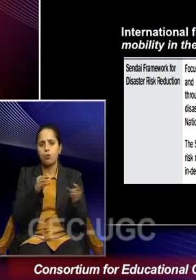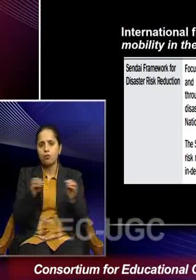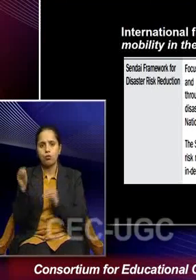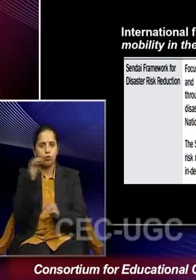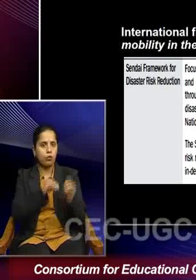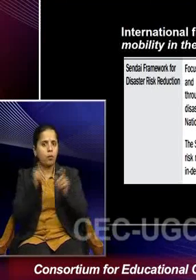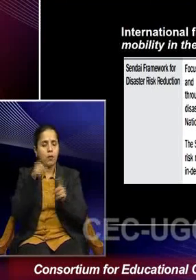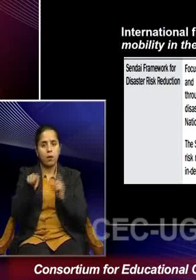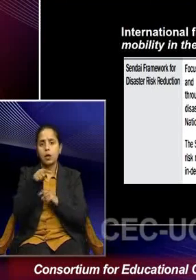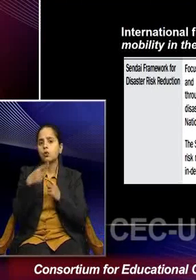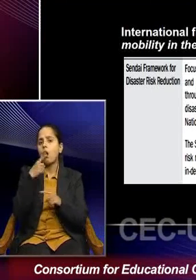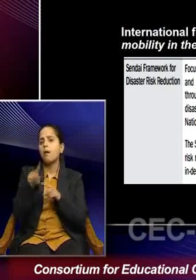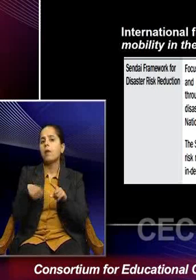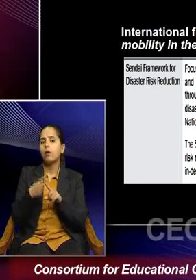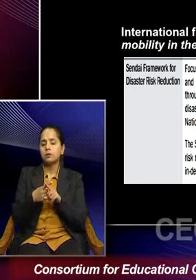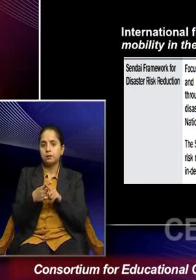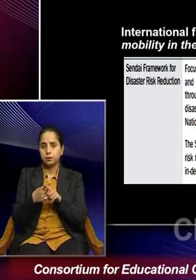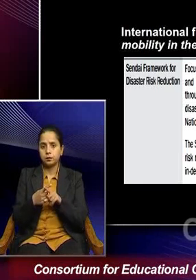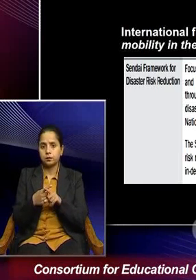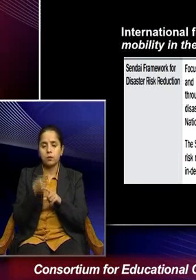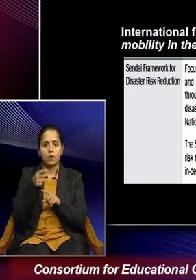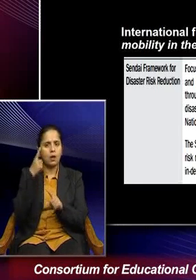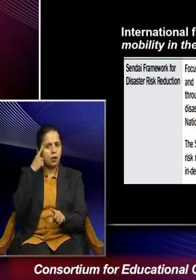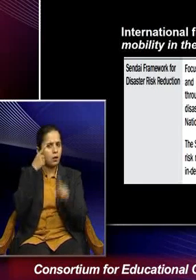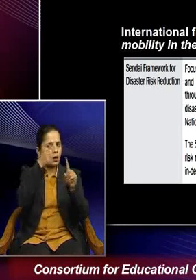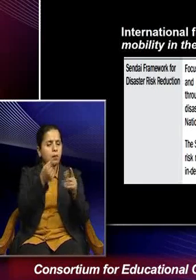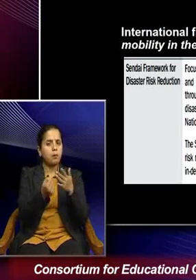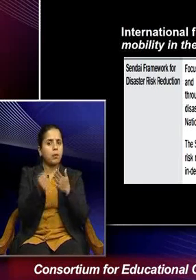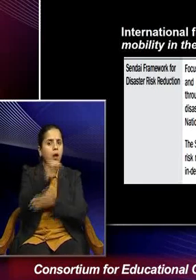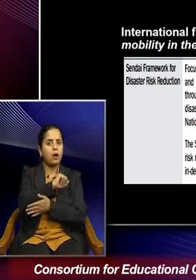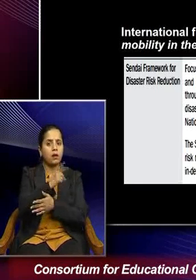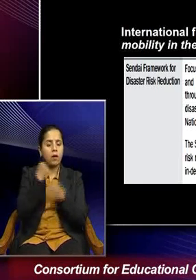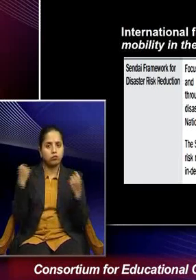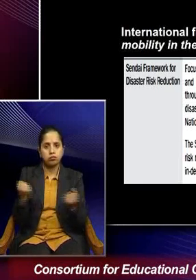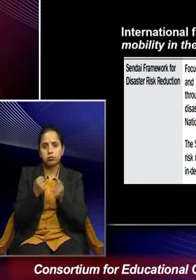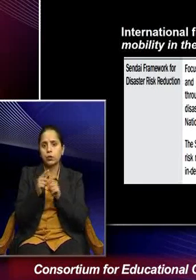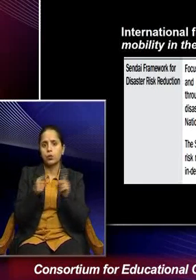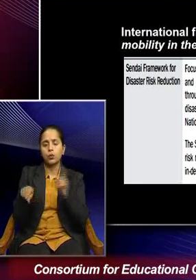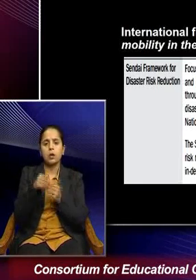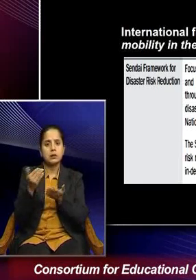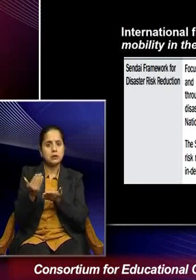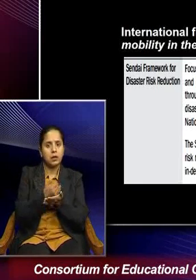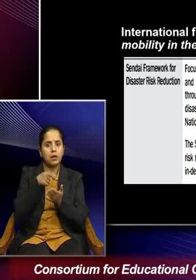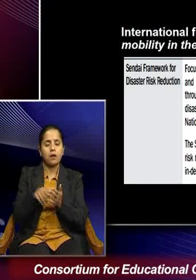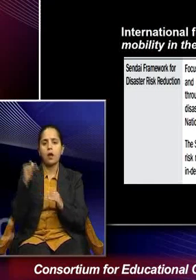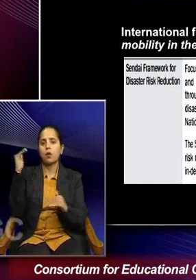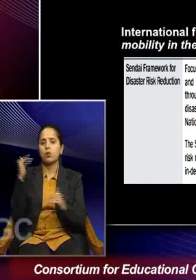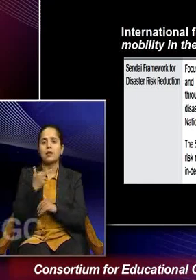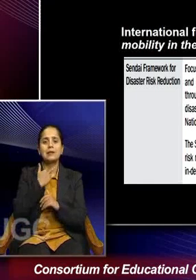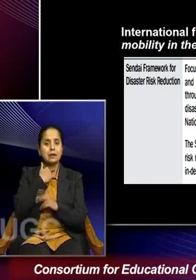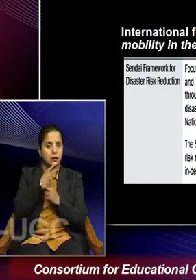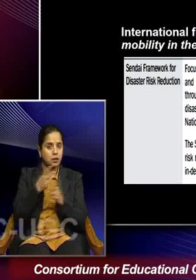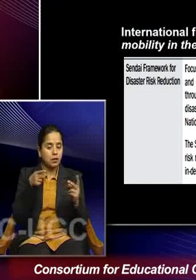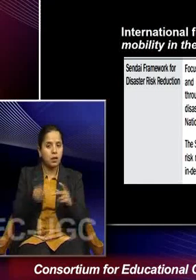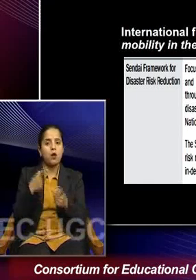And it talks about, you know, targets and priorities for action to prevent and reduce disaster risk, including